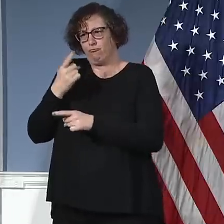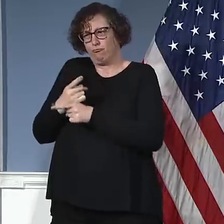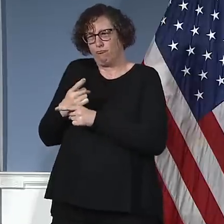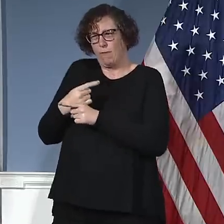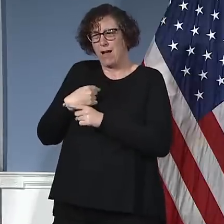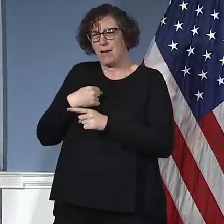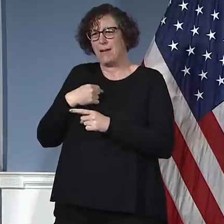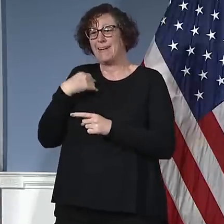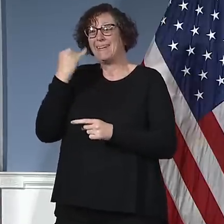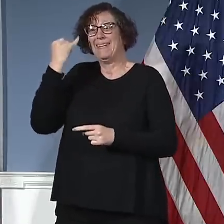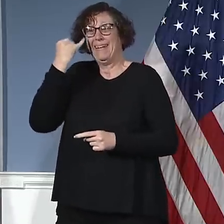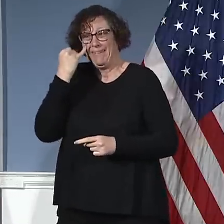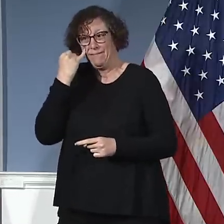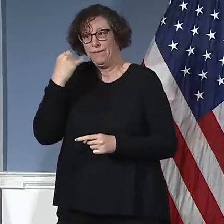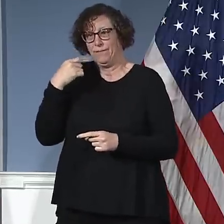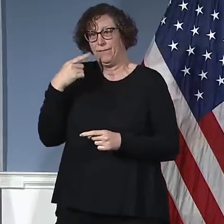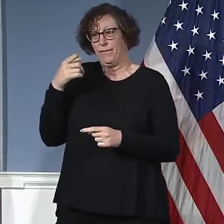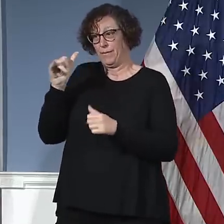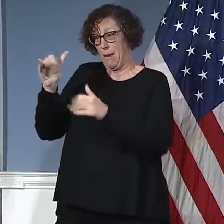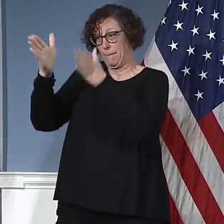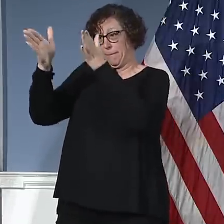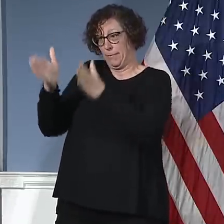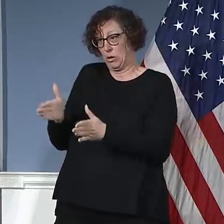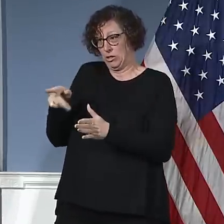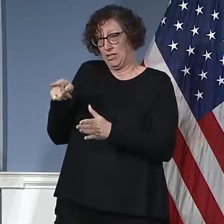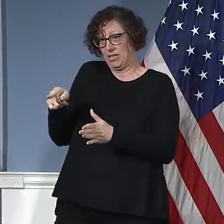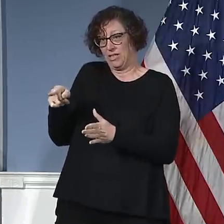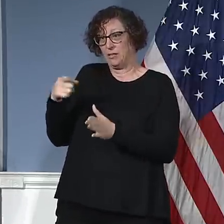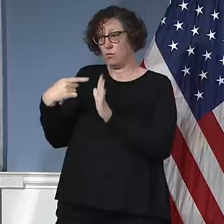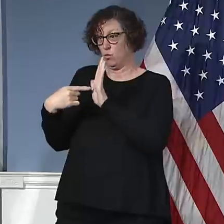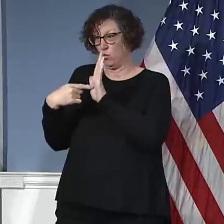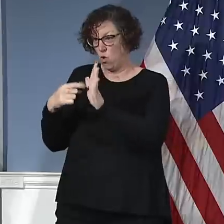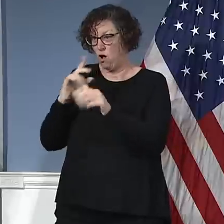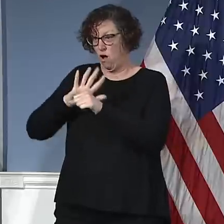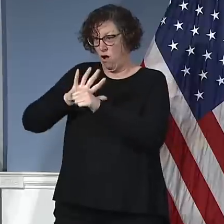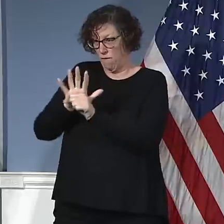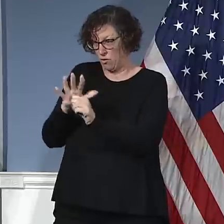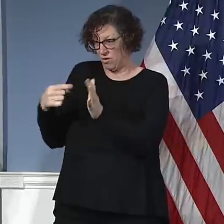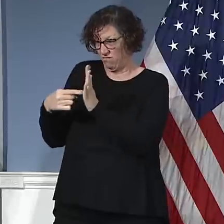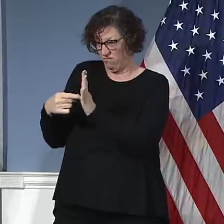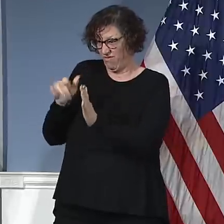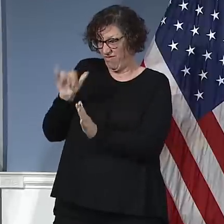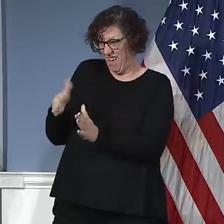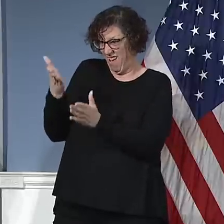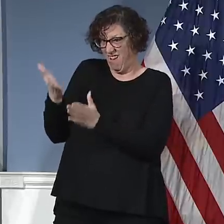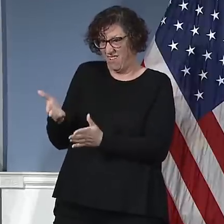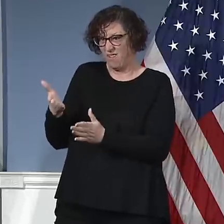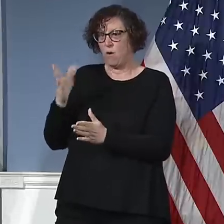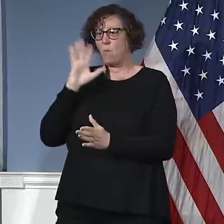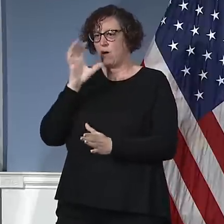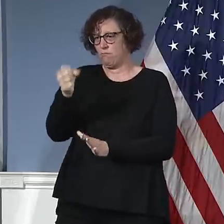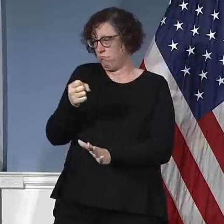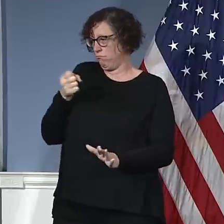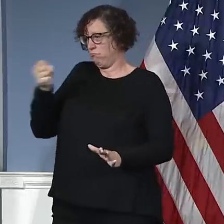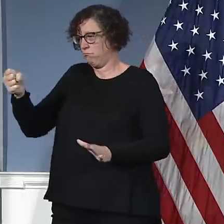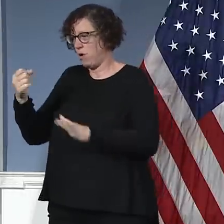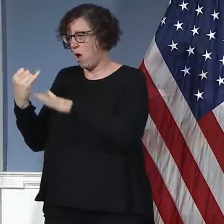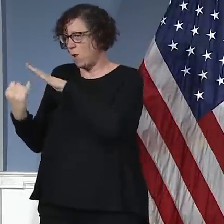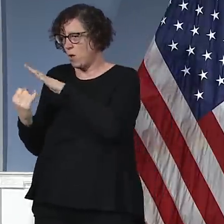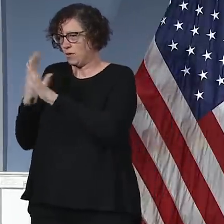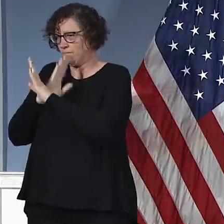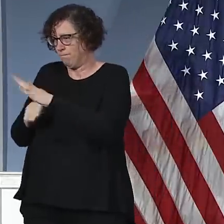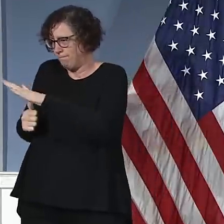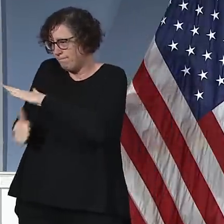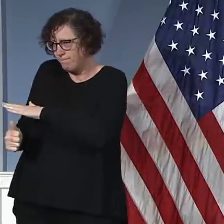a test, is going to be isolated and treated differently. It's going to be self-evident that someone who there's a concern about